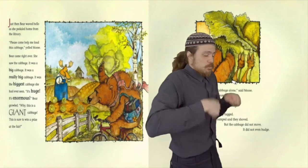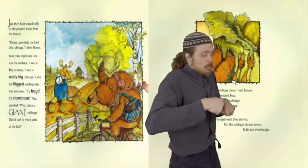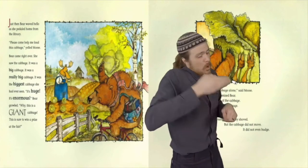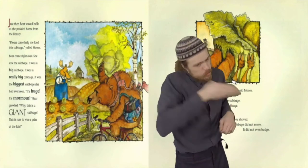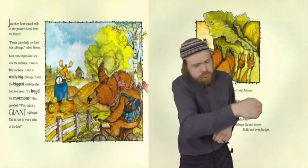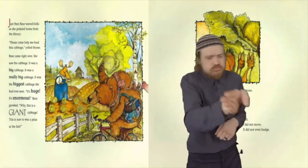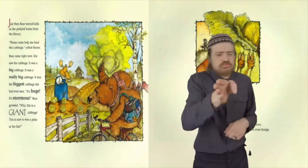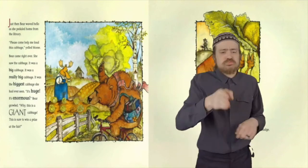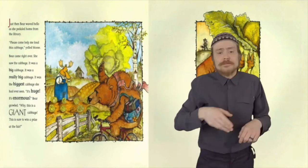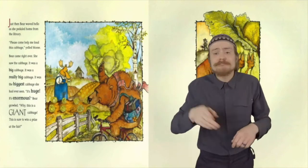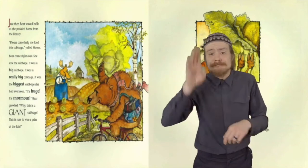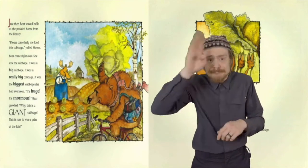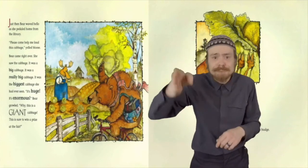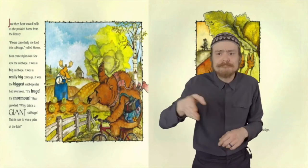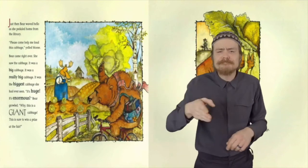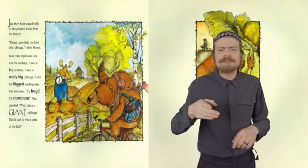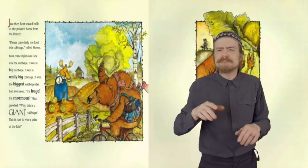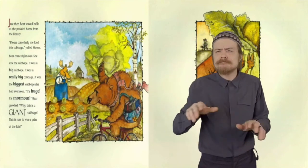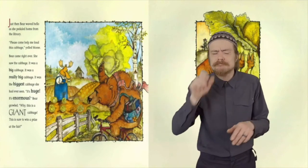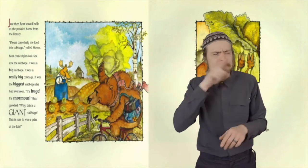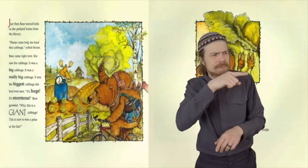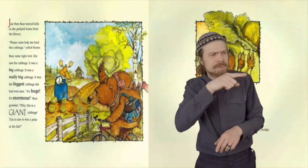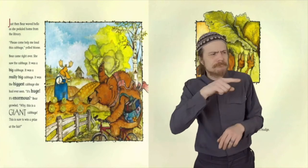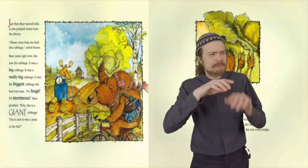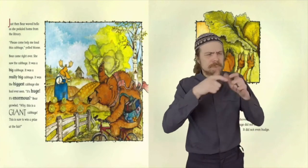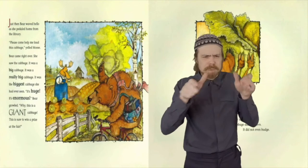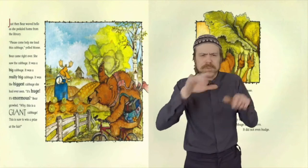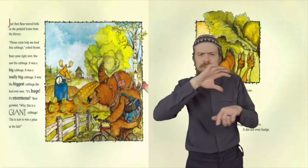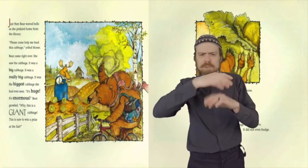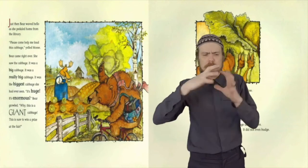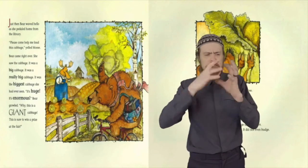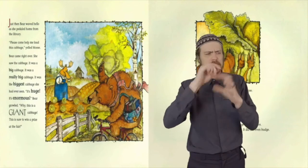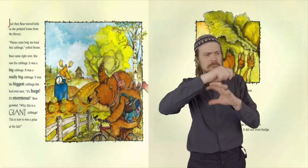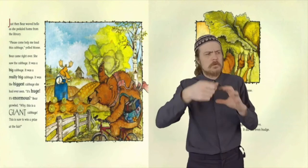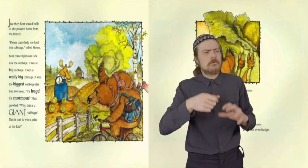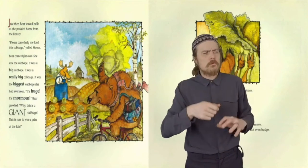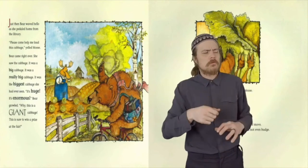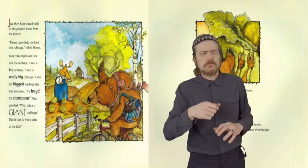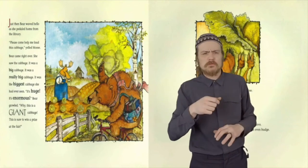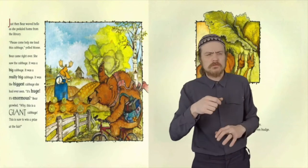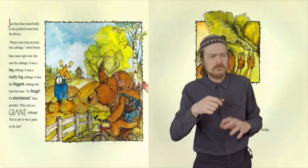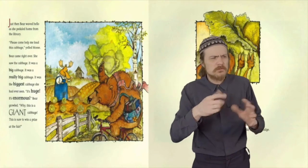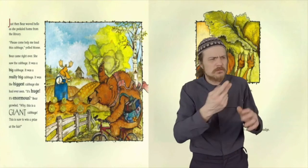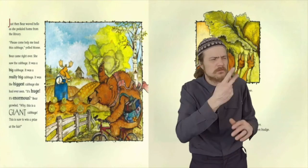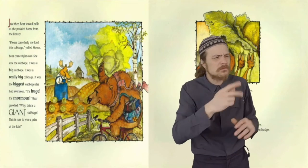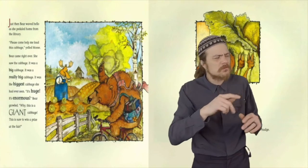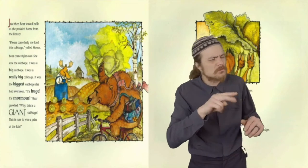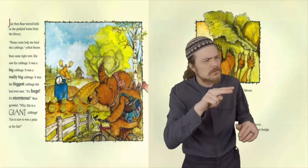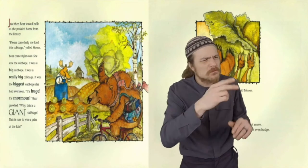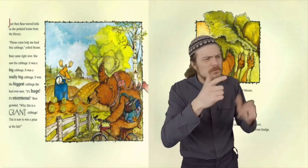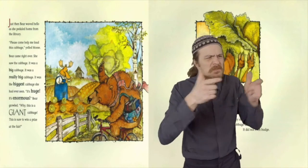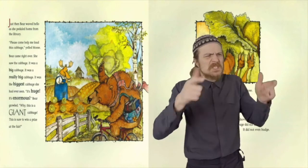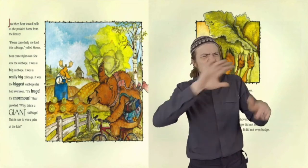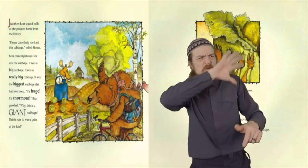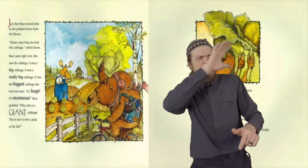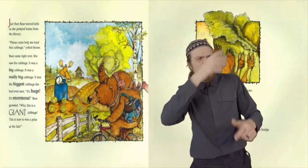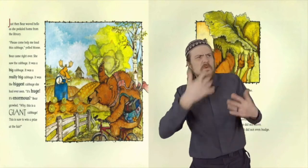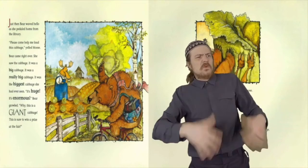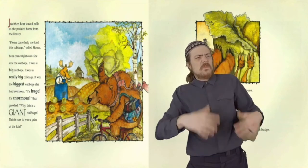yelled Moose. Bear came right over. She saw the cabbage. It was a big cabbage. It was a really big